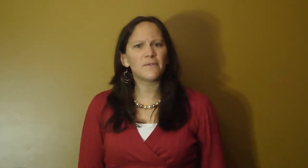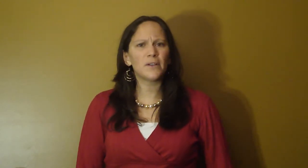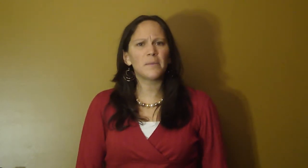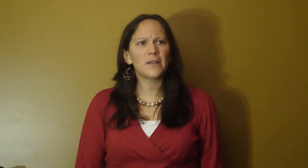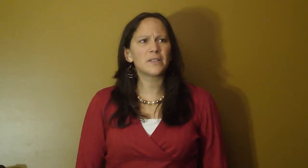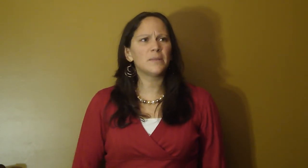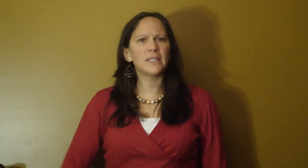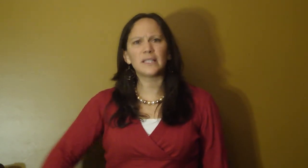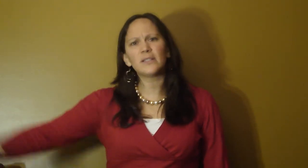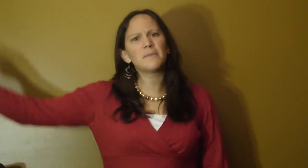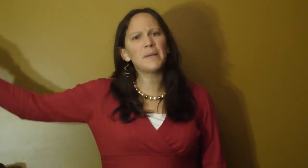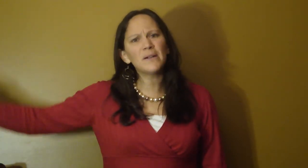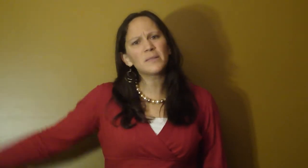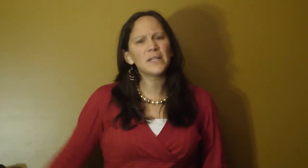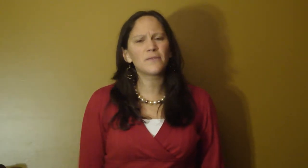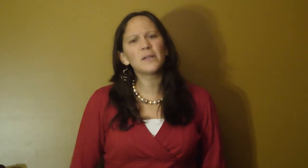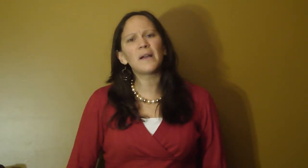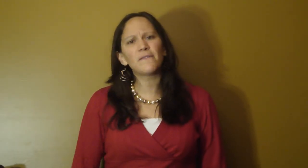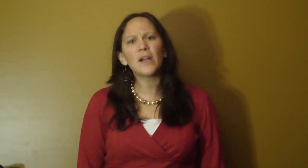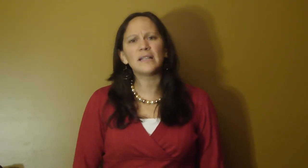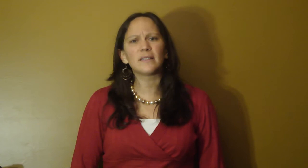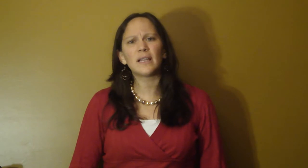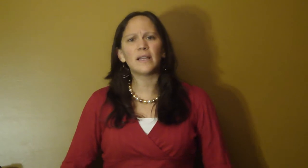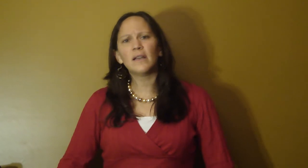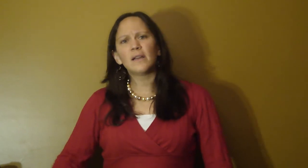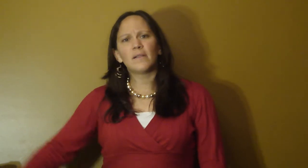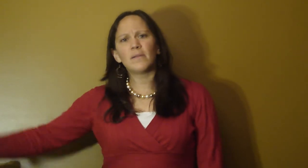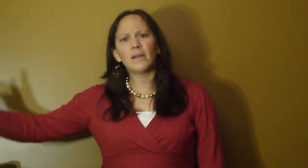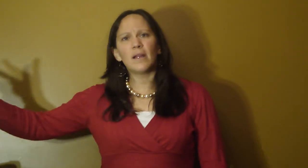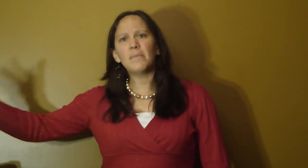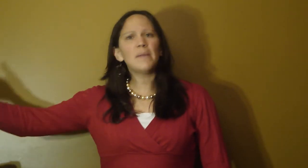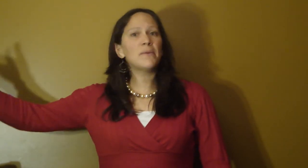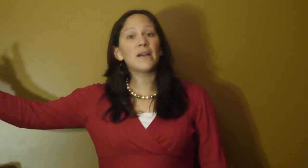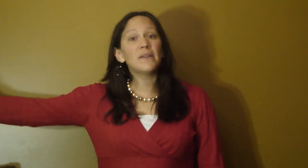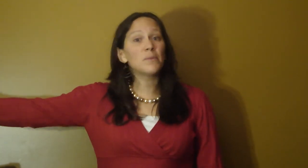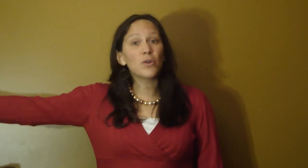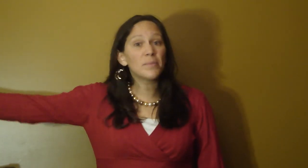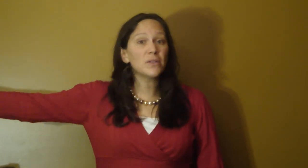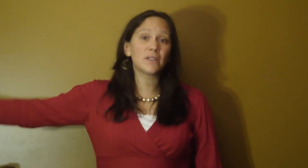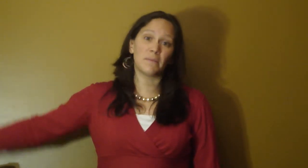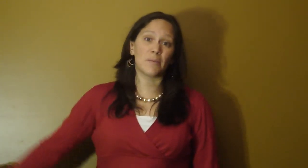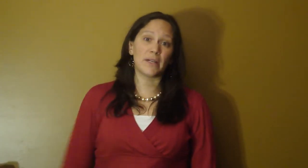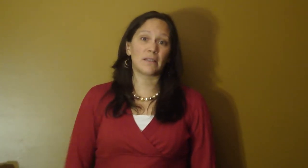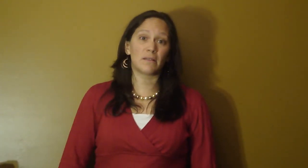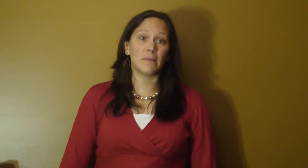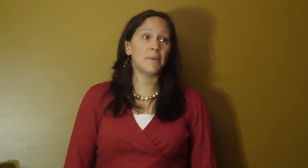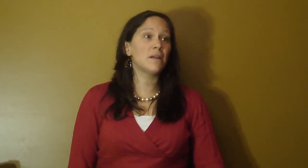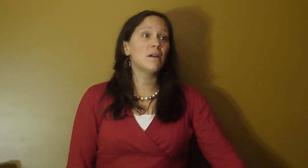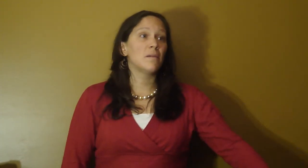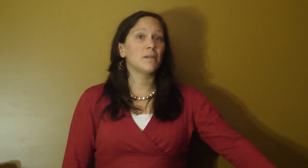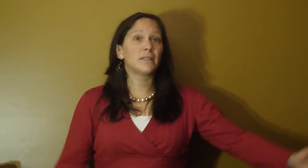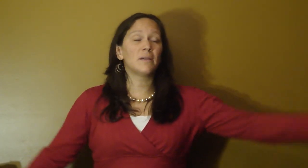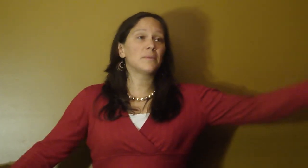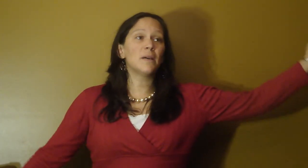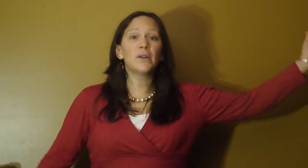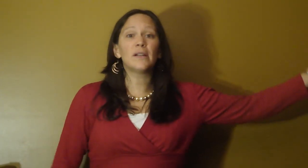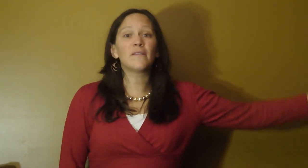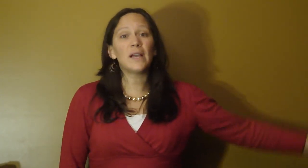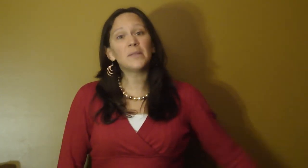in front of my other siblings. They used to embarrass me in front of my friends. And maybe we have even more abusive memories. Maybe someone in our families